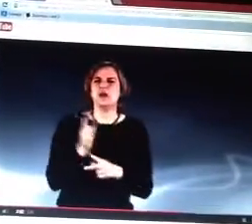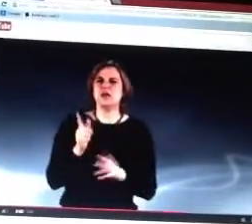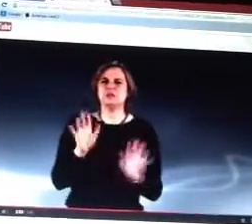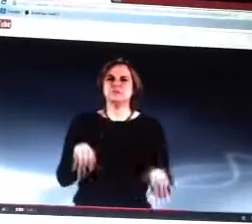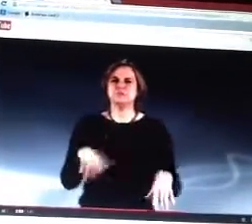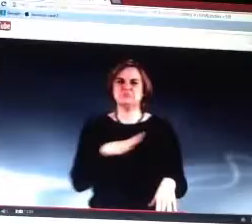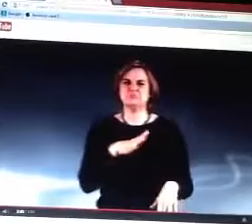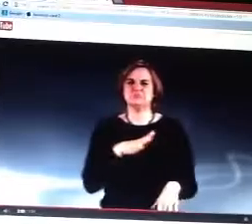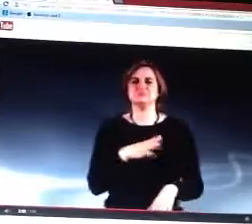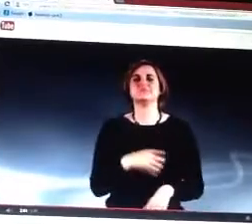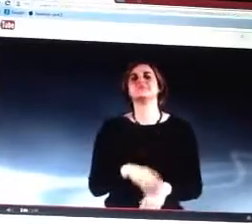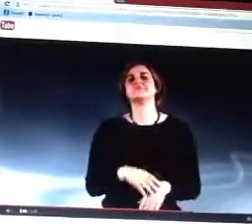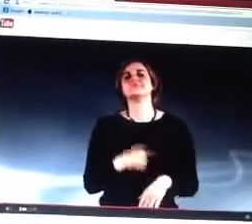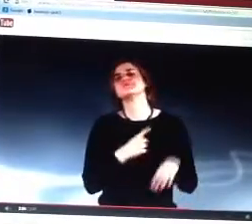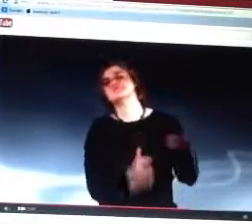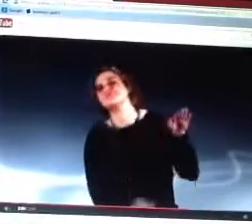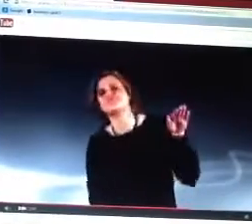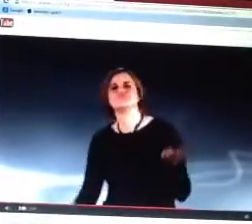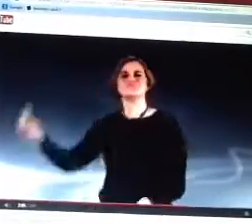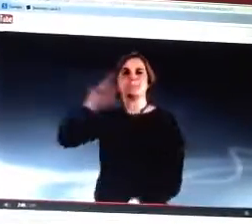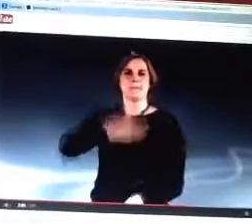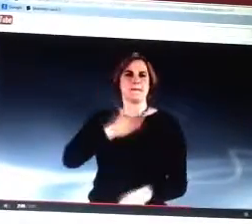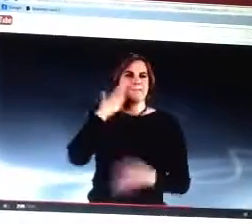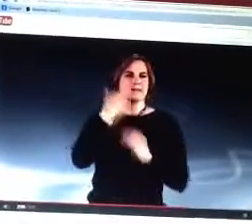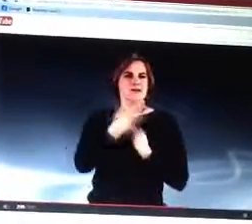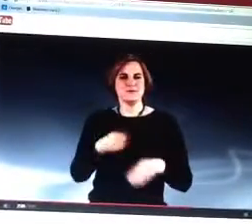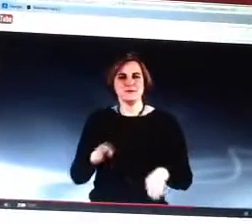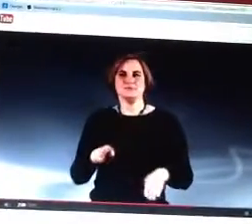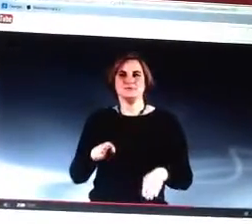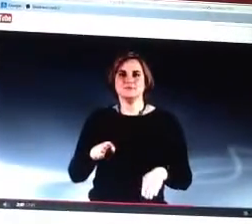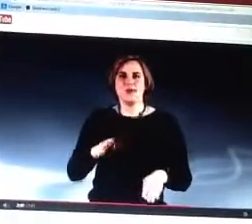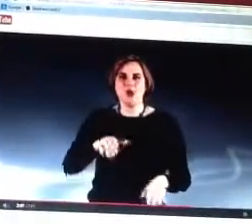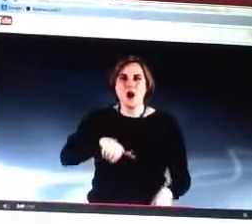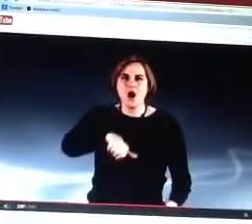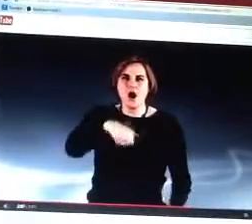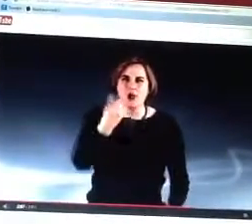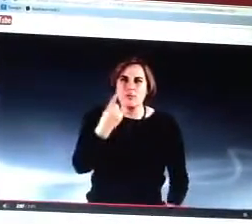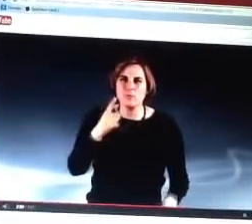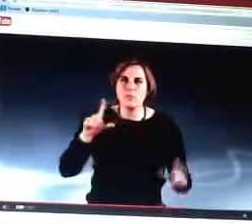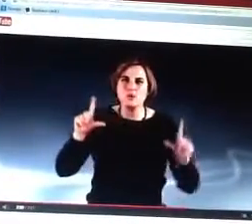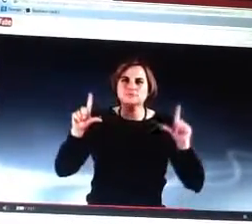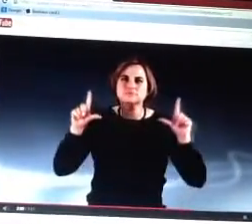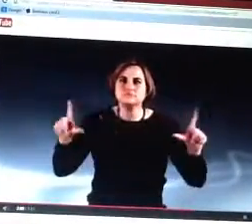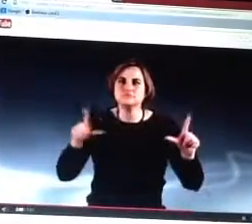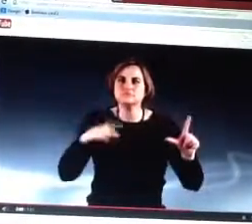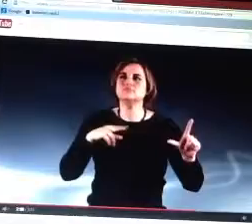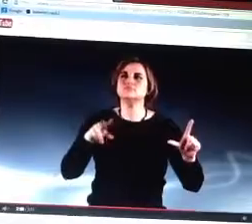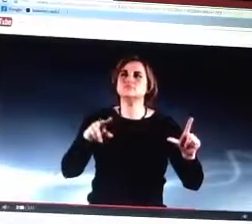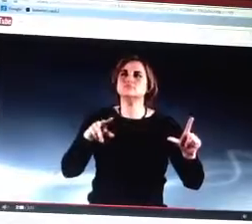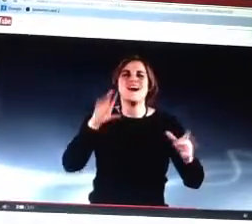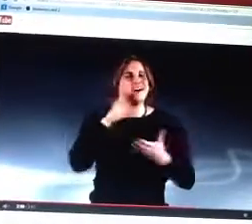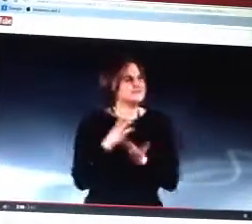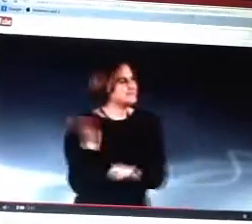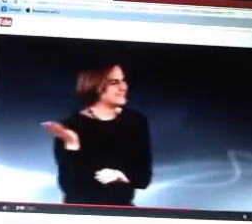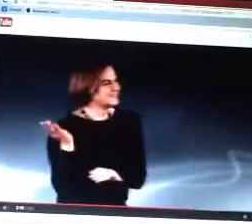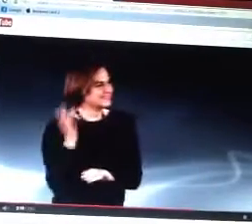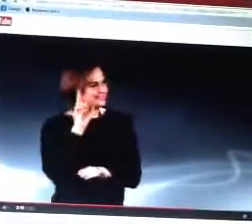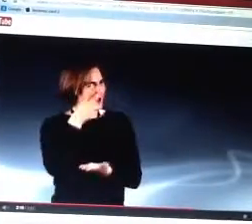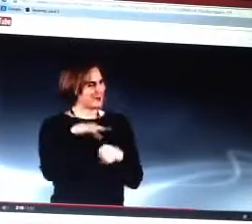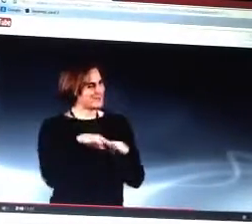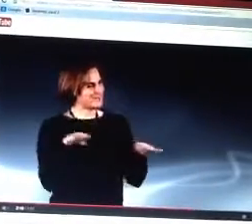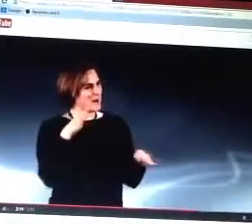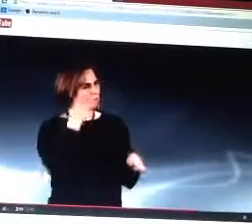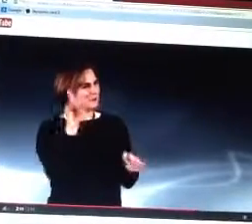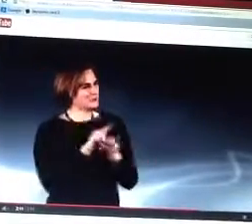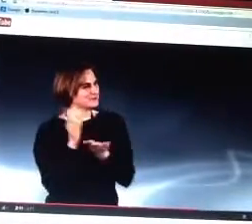you know, I was kind of upset about him doing that. And I wanted to swipe the pictures out. So, I went upstairs,